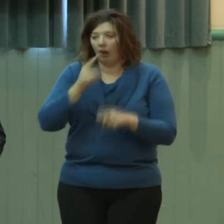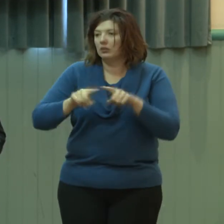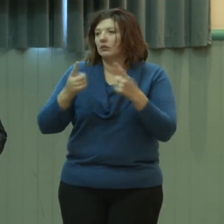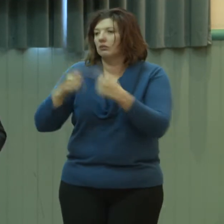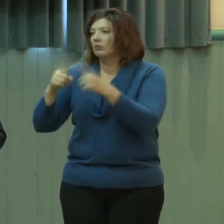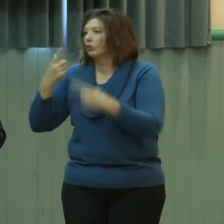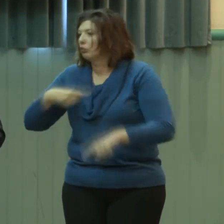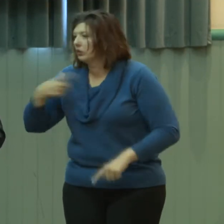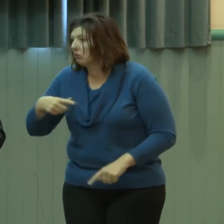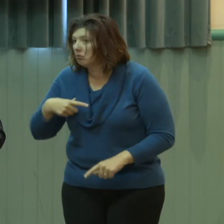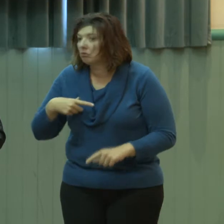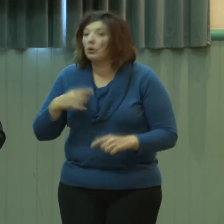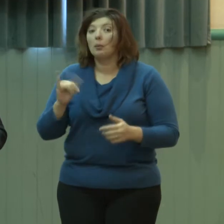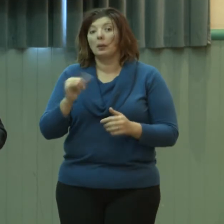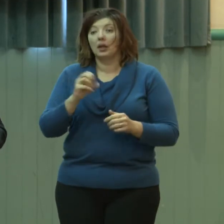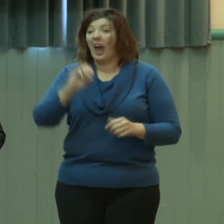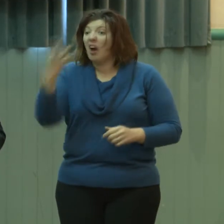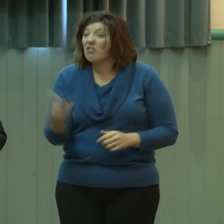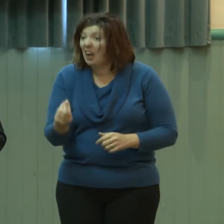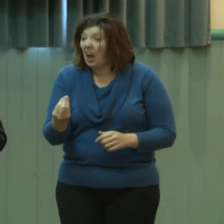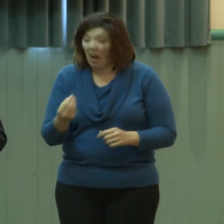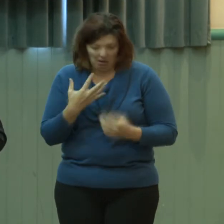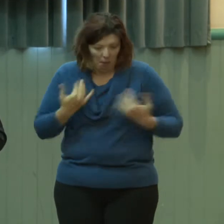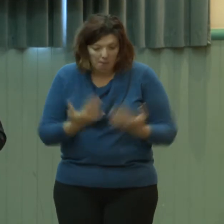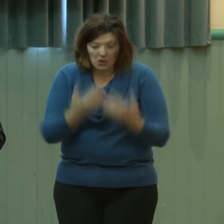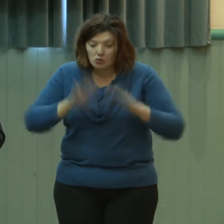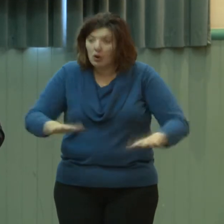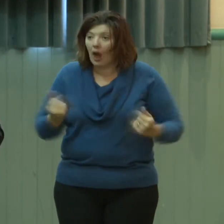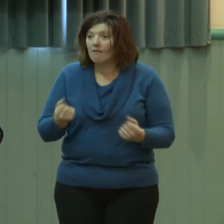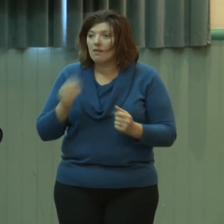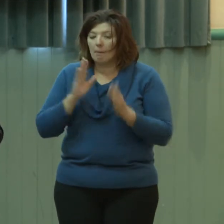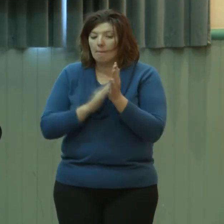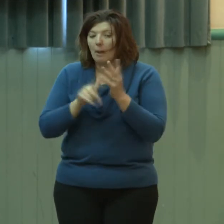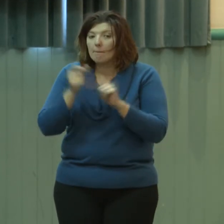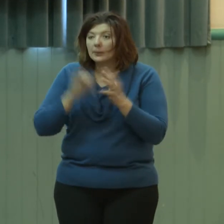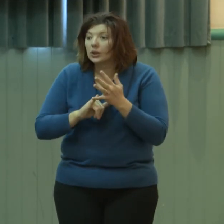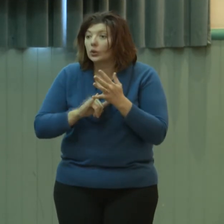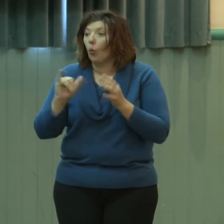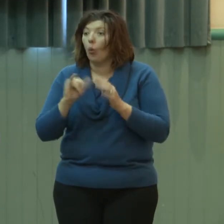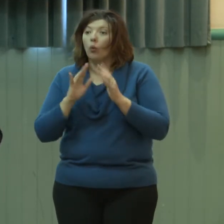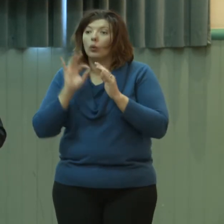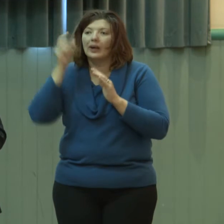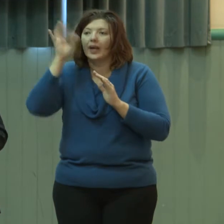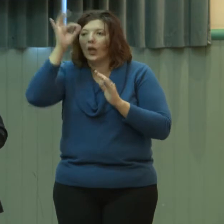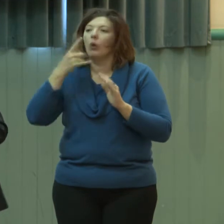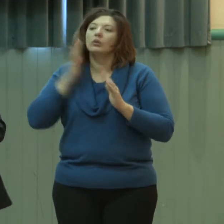mumps and jaundice causing a lot more deafness than you would get, say in Australia. If you go to